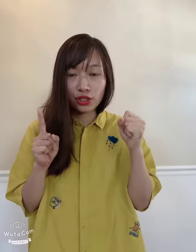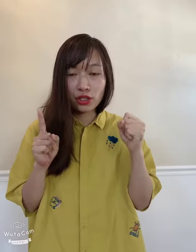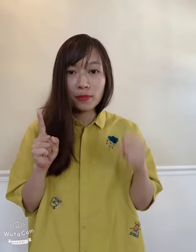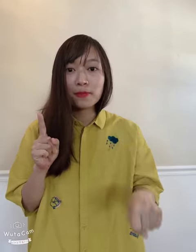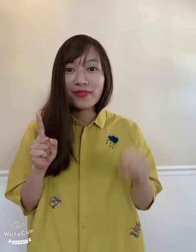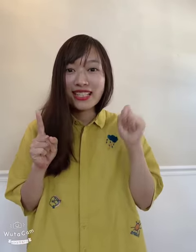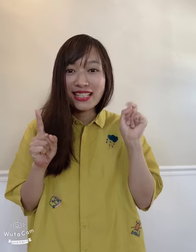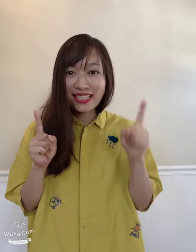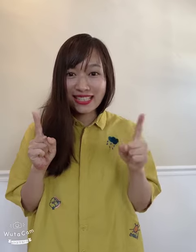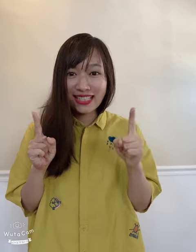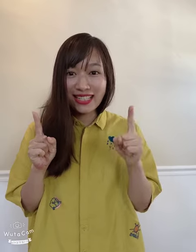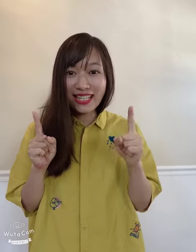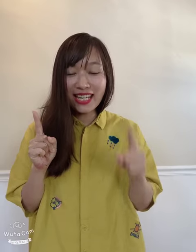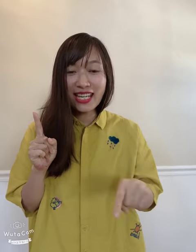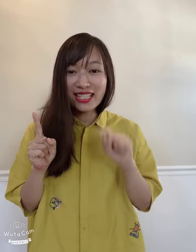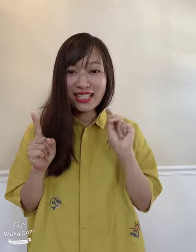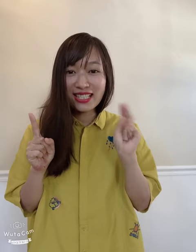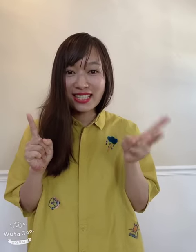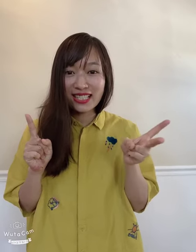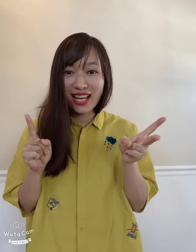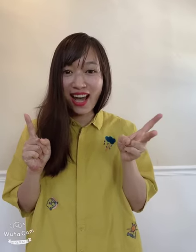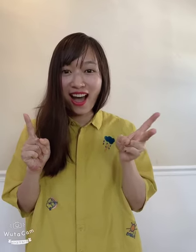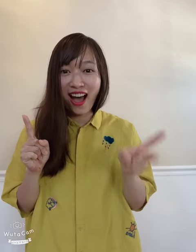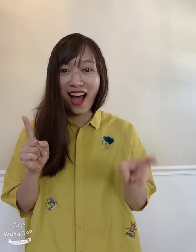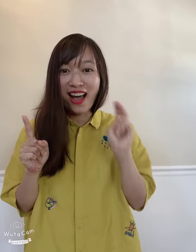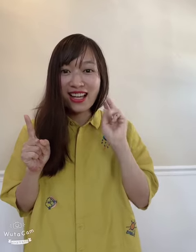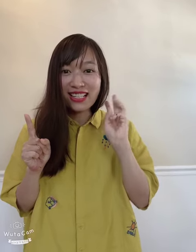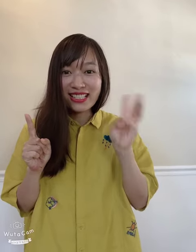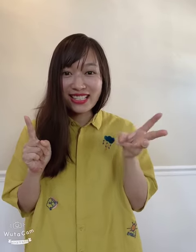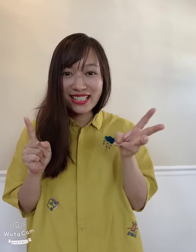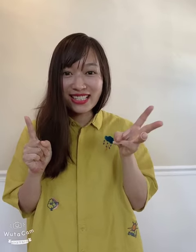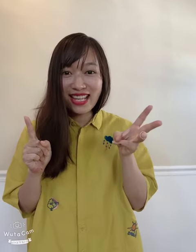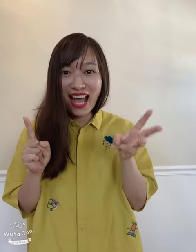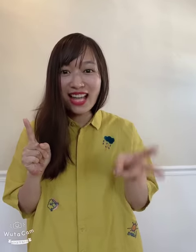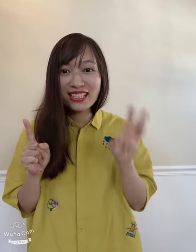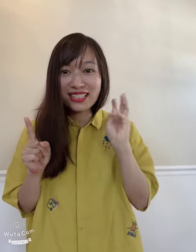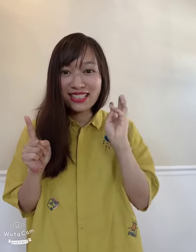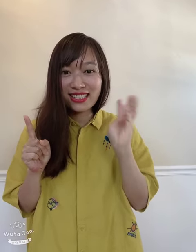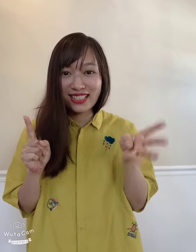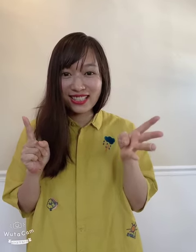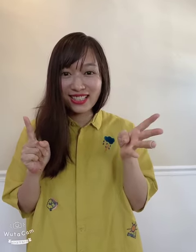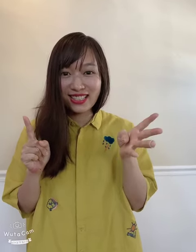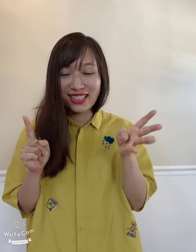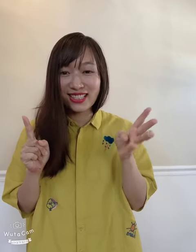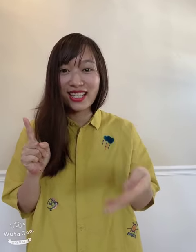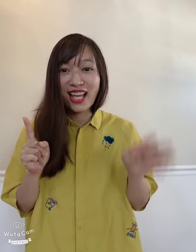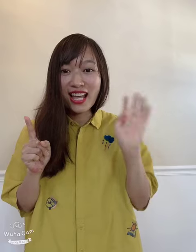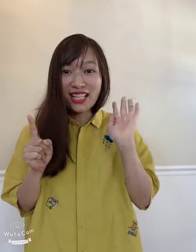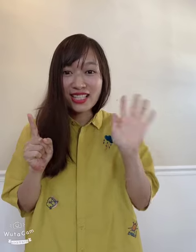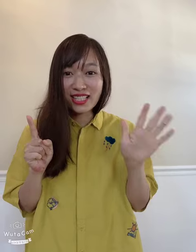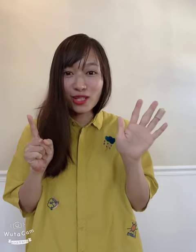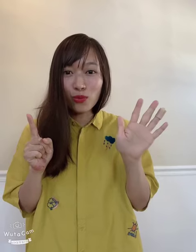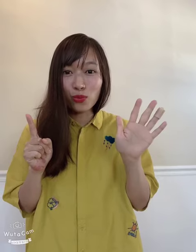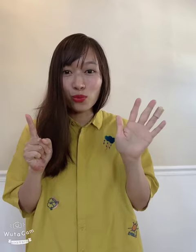11, 12, 13, 14, 15,